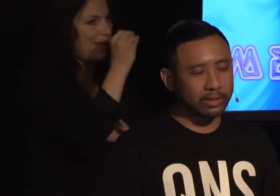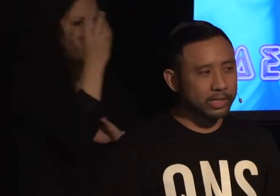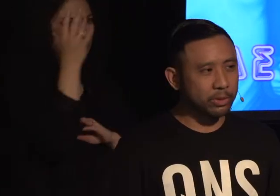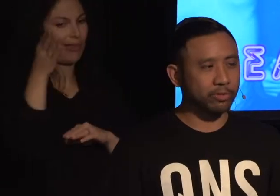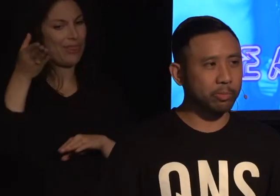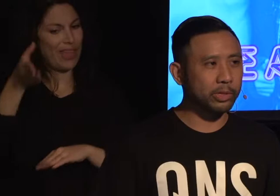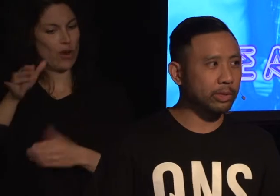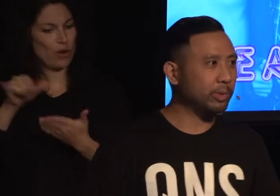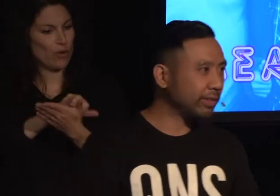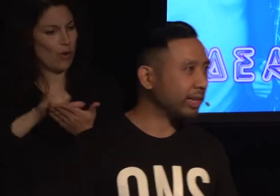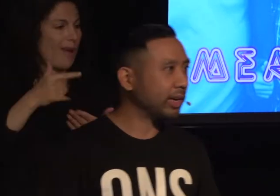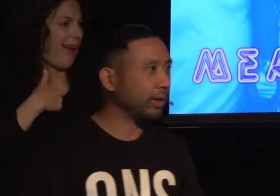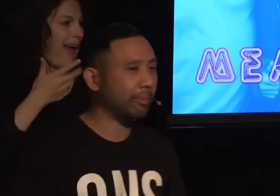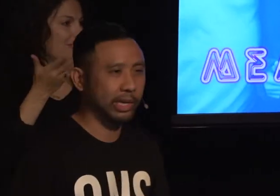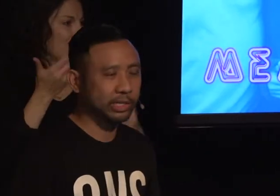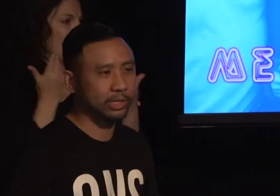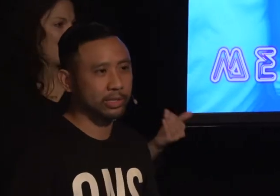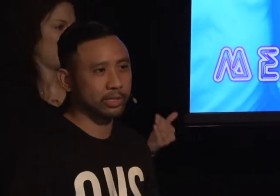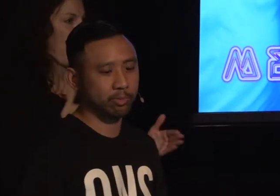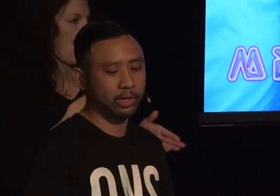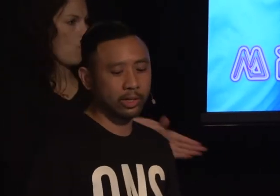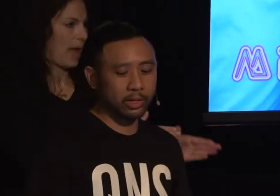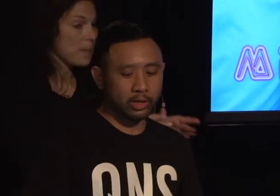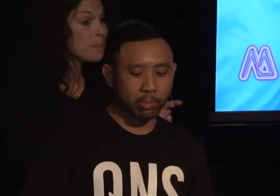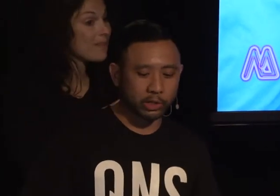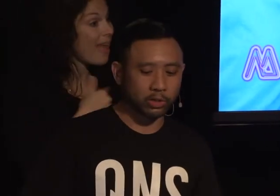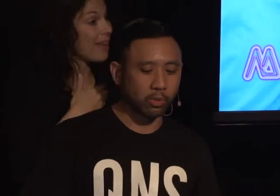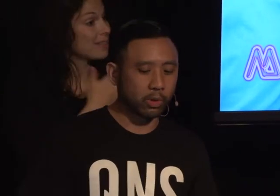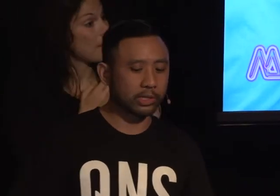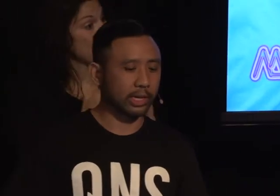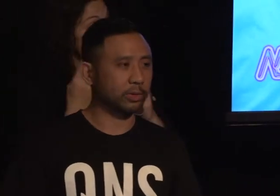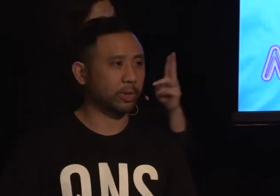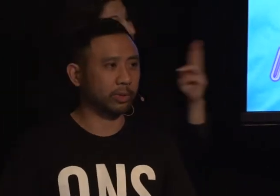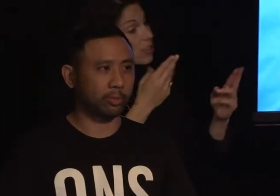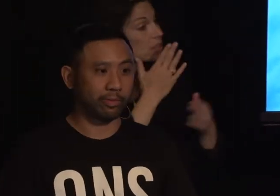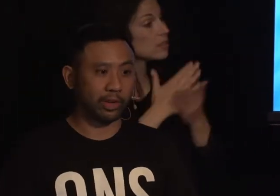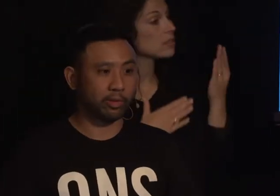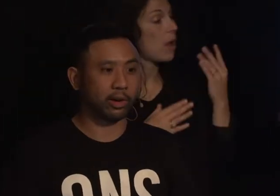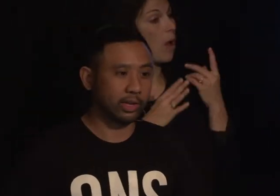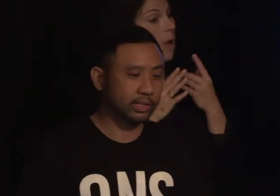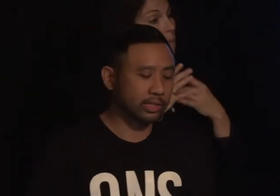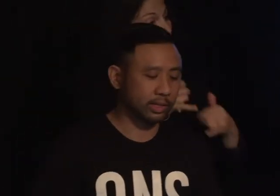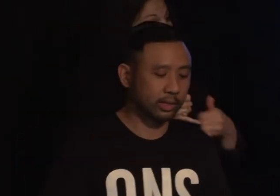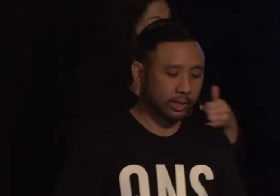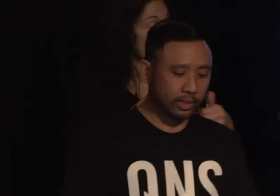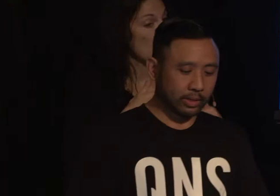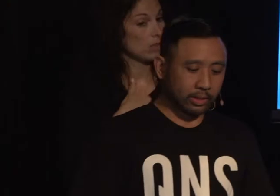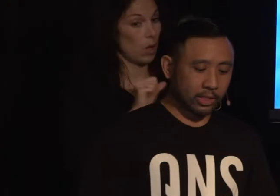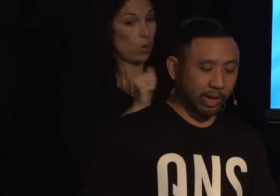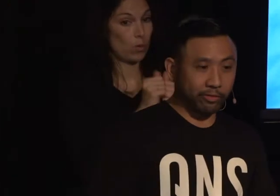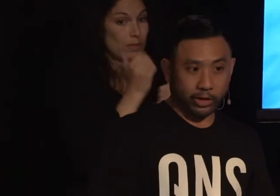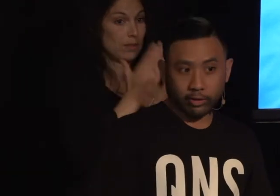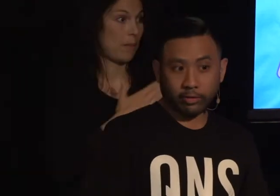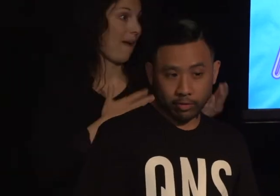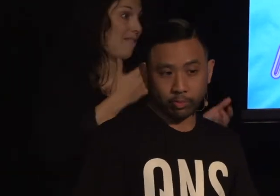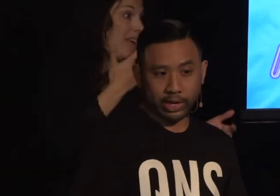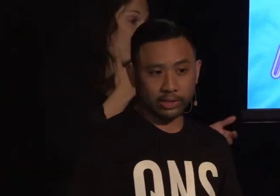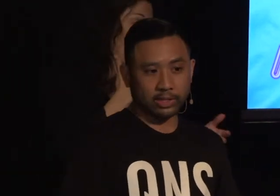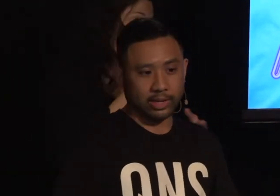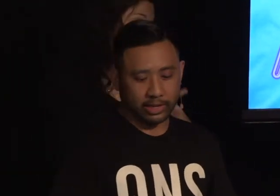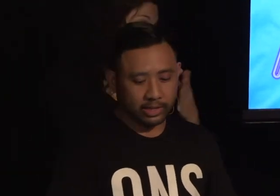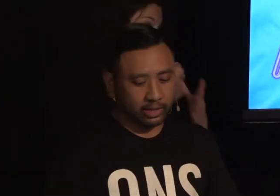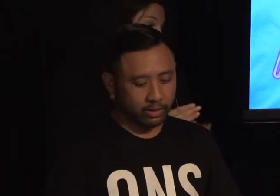And that led to a few music video nominations and some commercial awards. I got to work with some of my favorite artists and some of my favorite